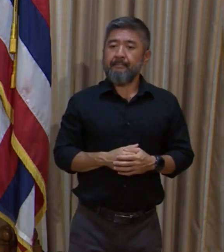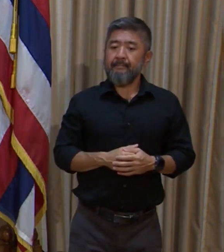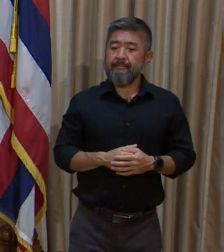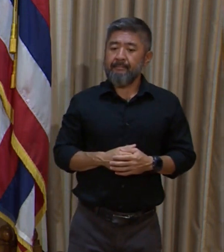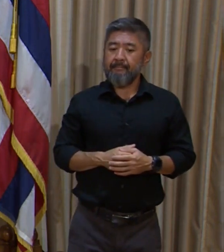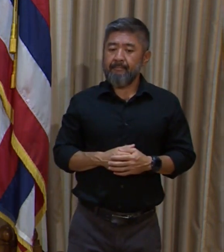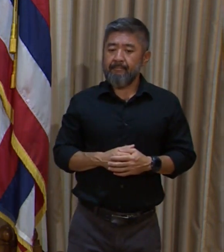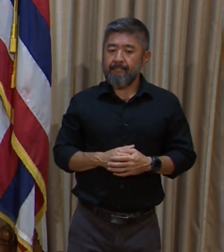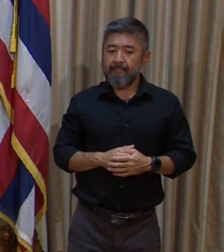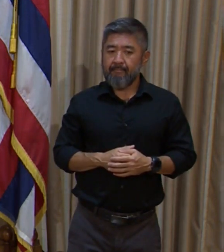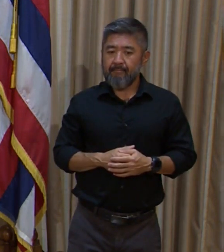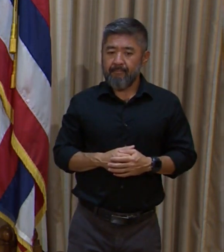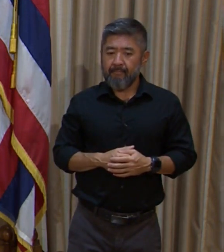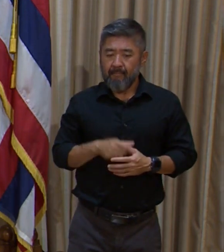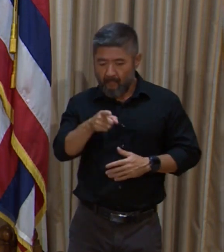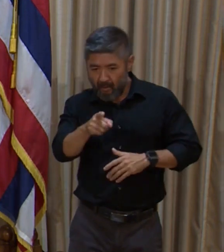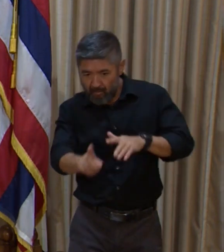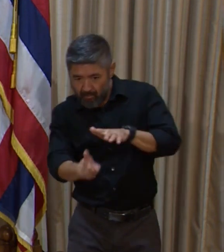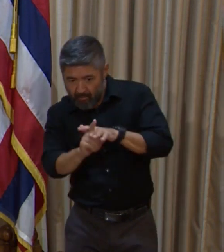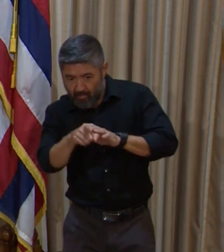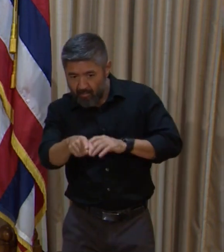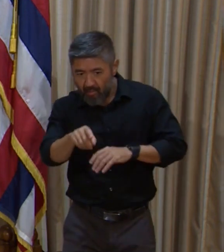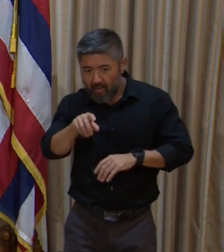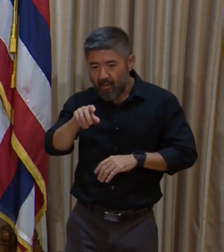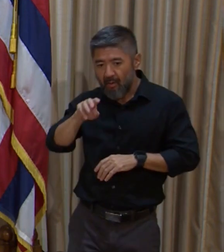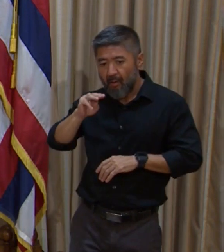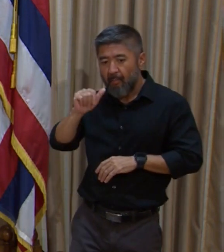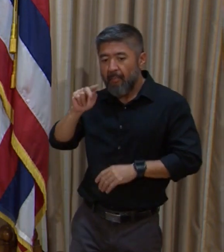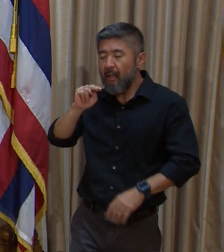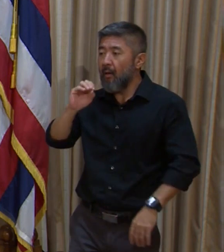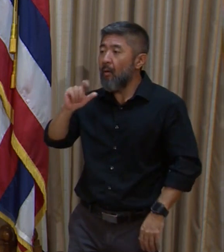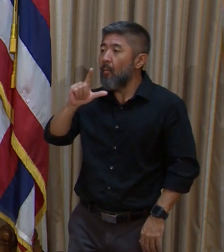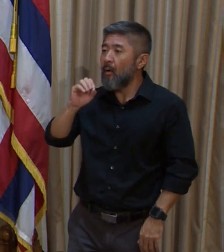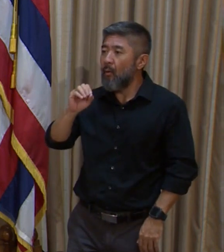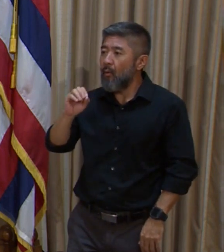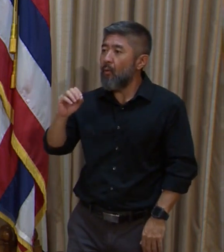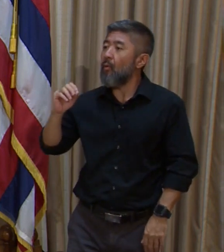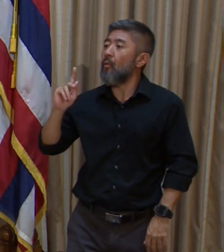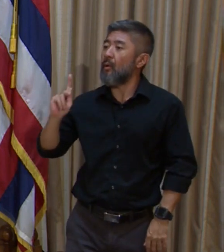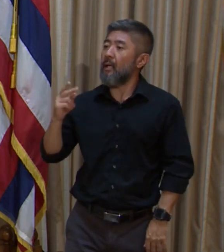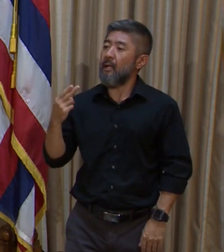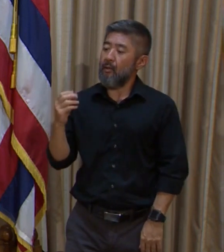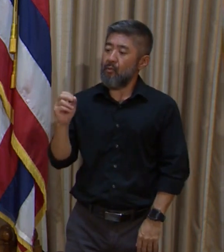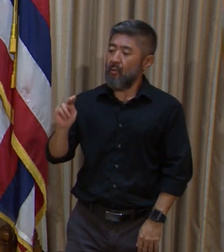Okay, seeing, oh, we have one from Manolo. Manolo Morales, KHON, go ahead.